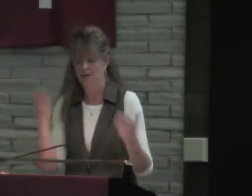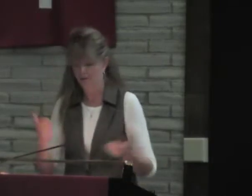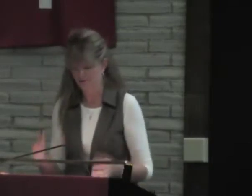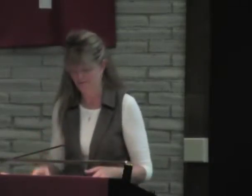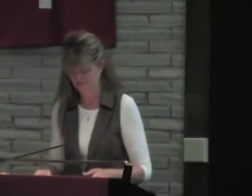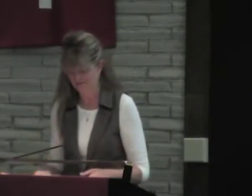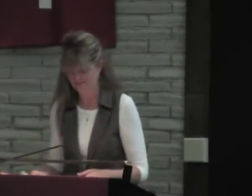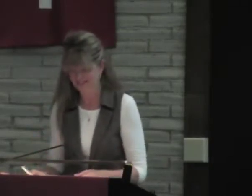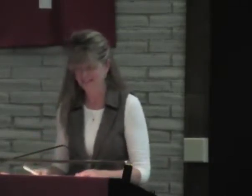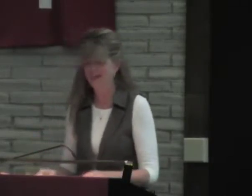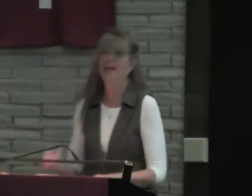well, because it's hot in here.